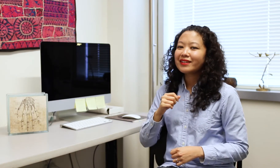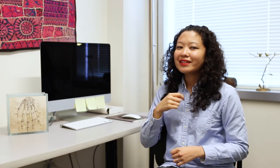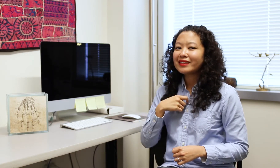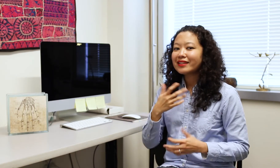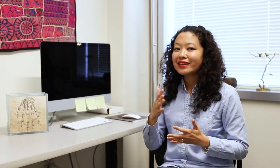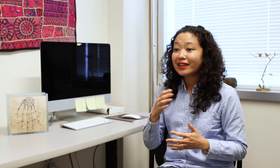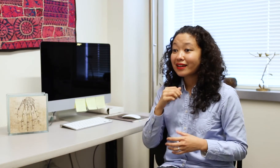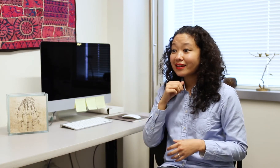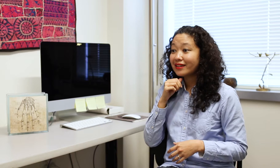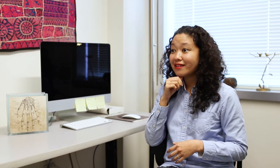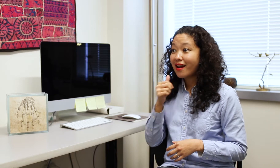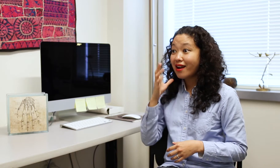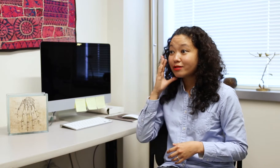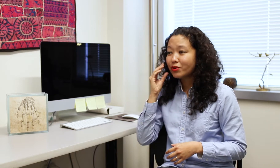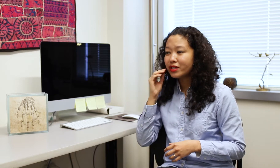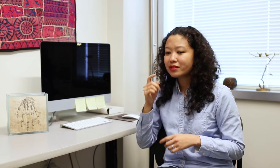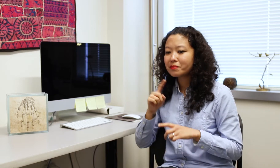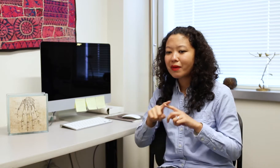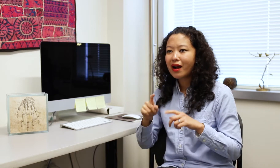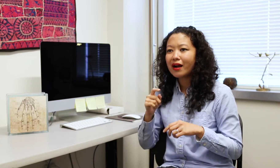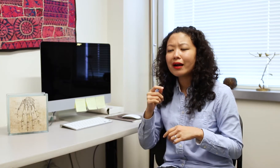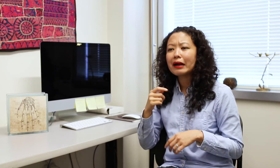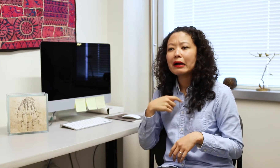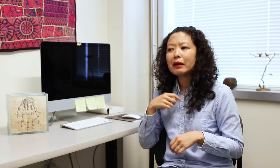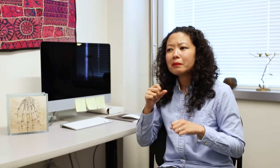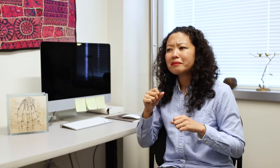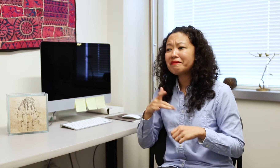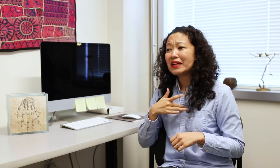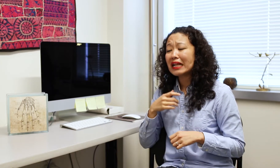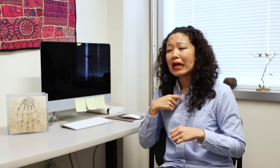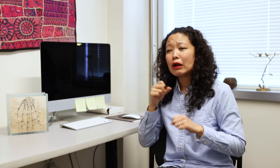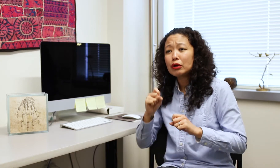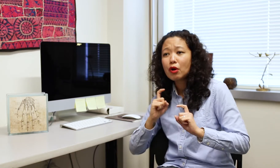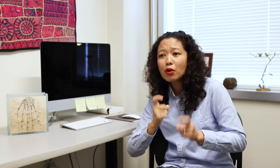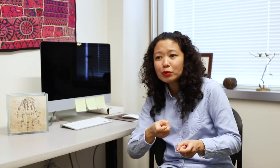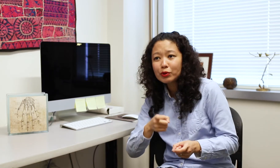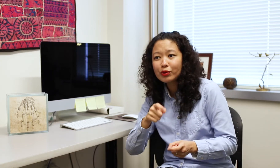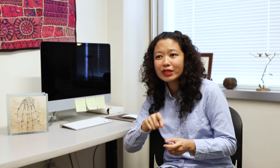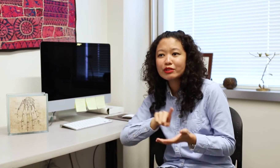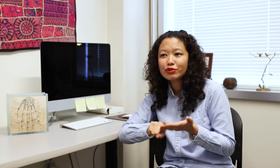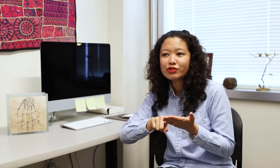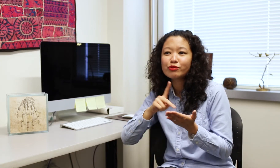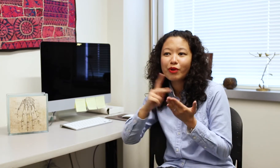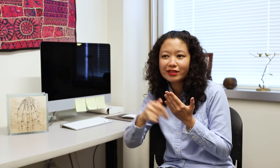Even with my lack of experience, she makes me feel like my contribution to the research project was relevant.